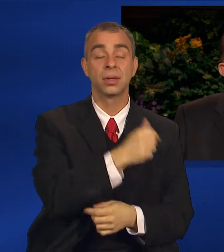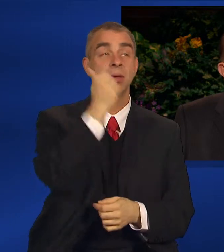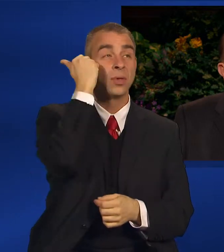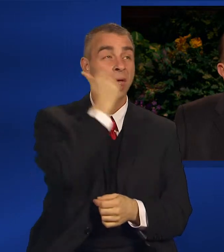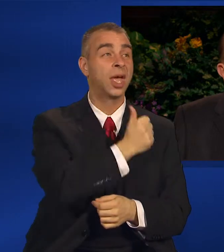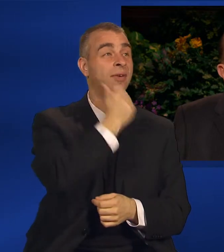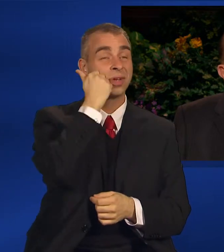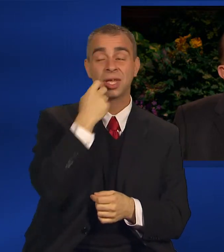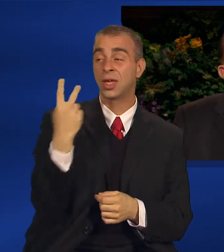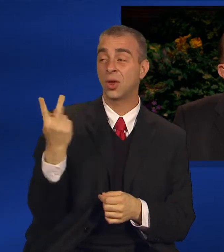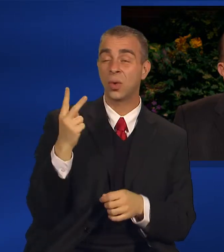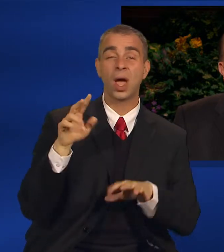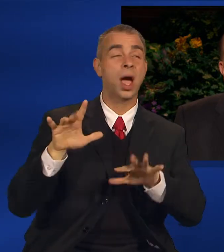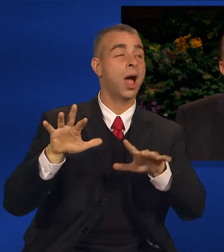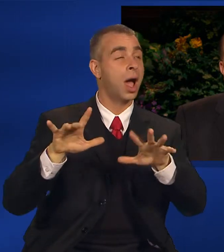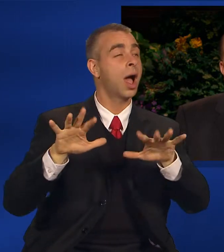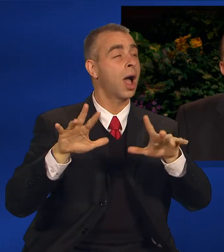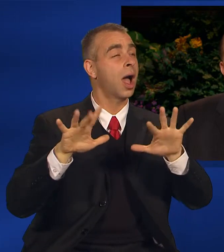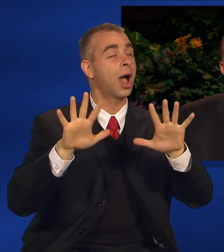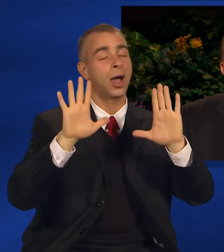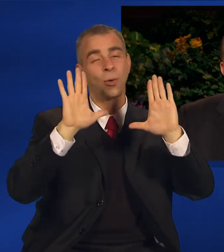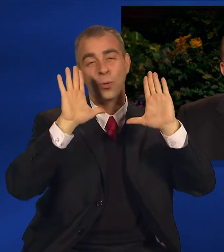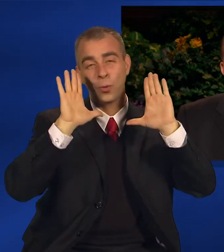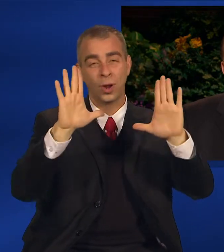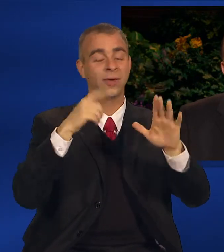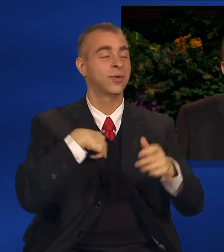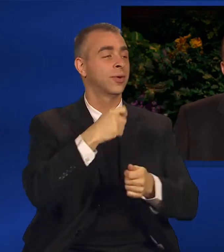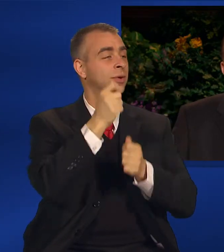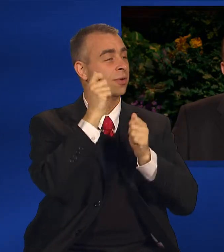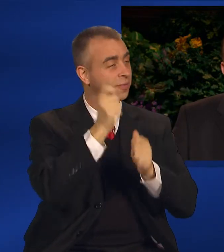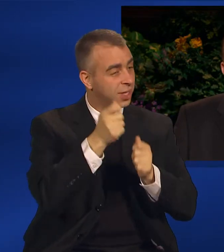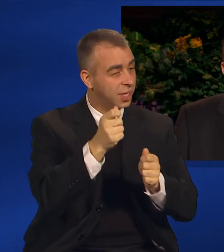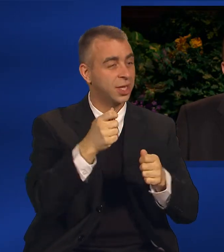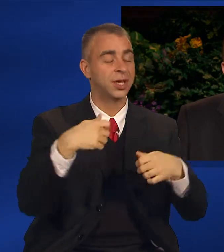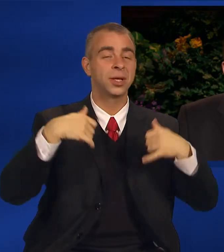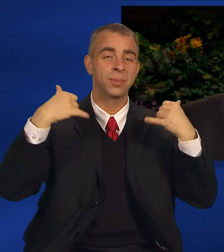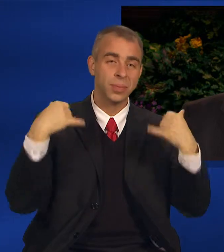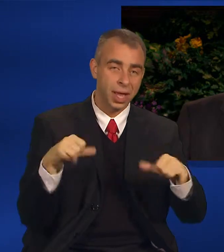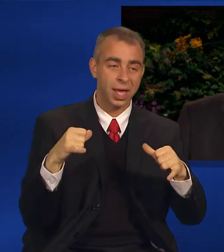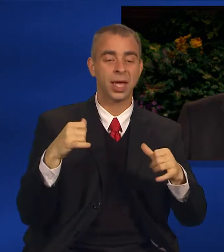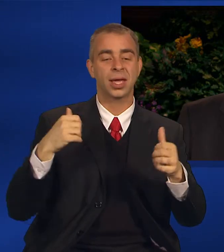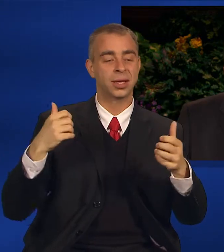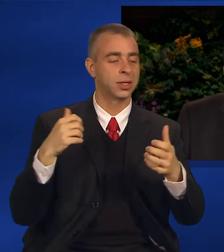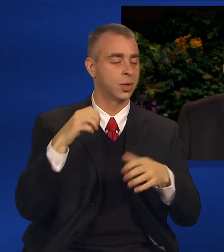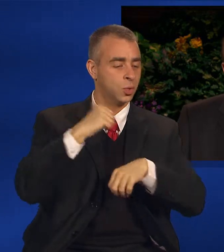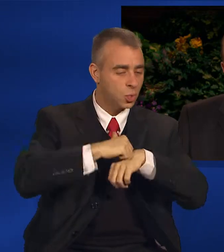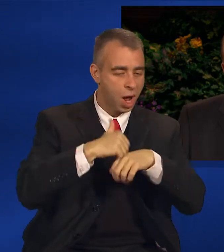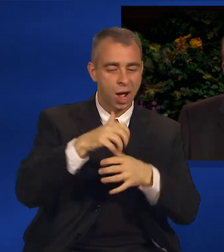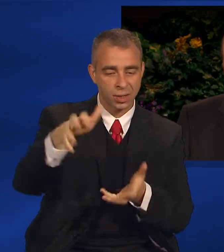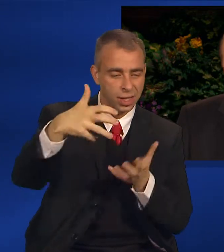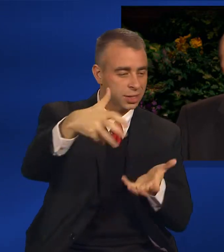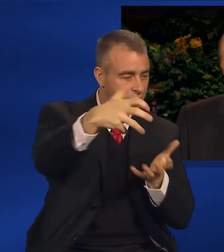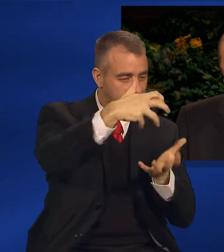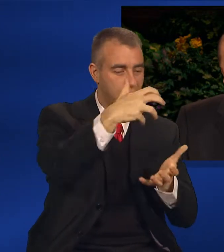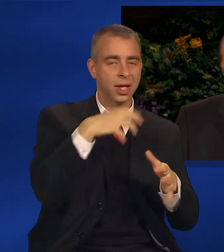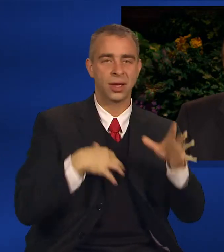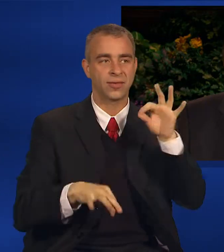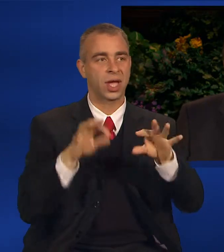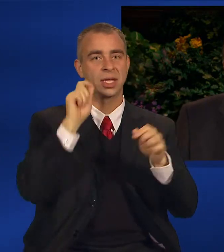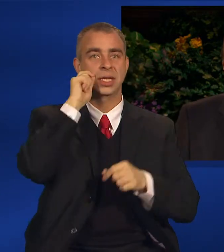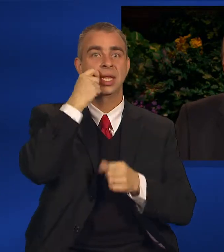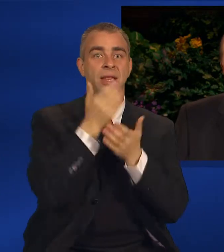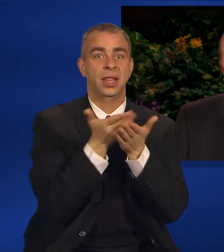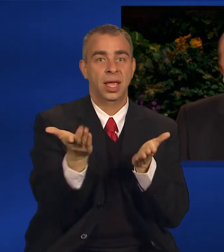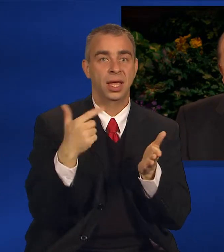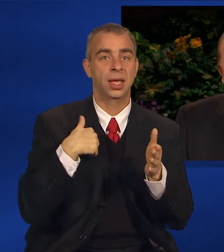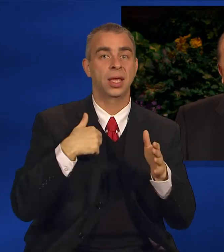boy's paradise fishing in the stream and the river, collecting rocks and other treasures, hiking,